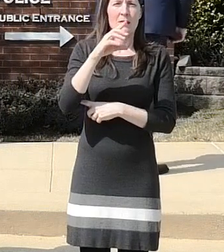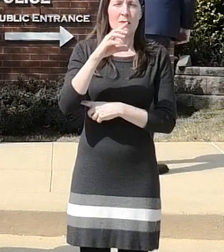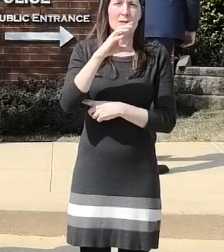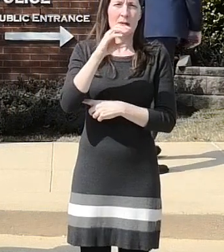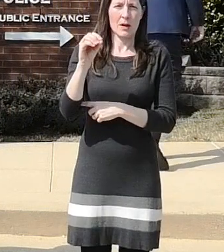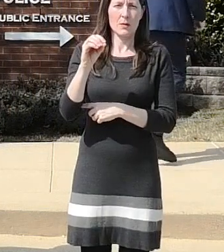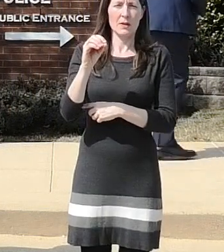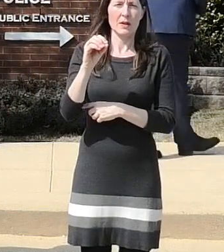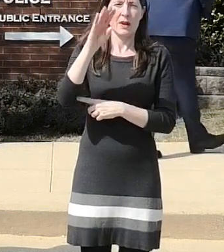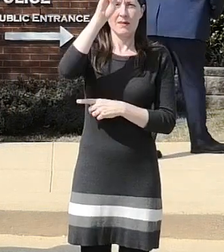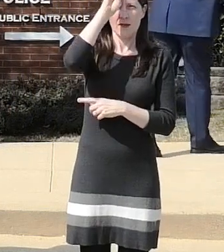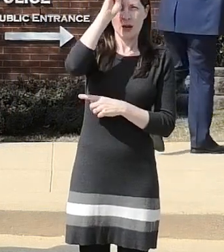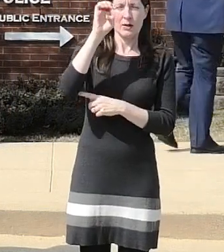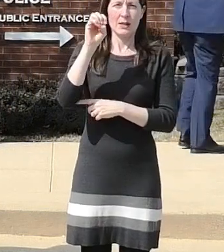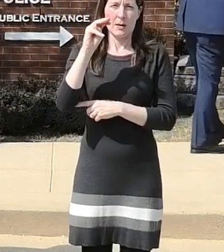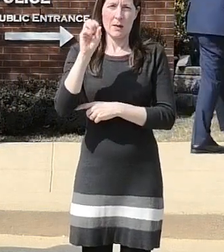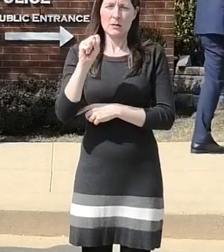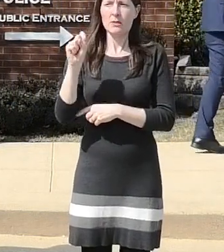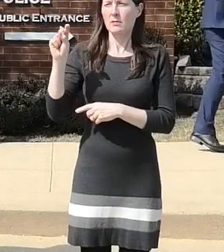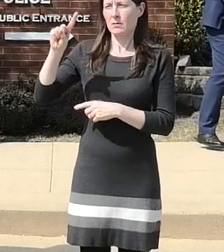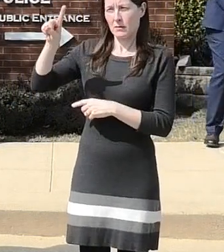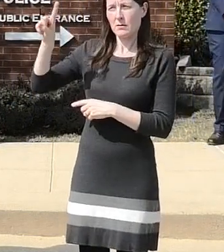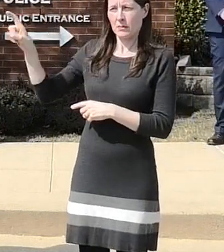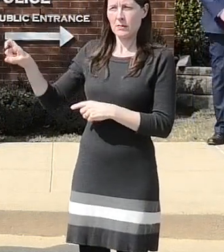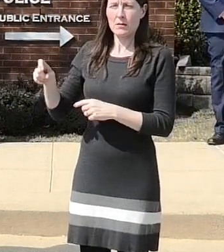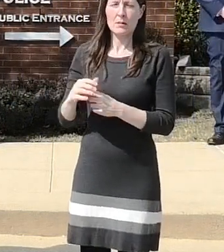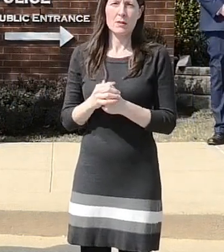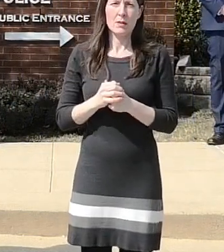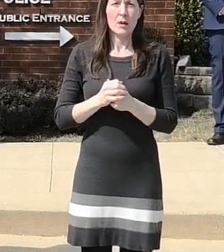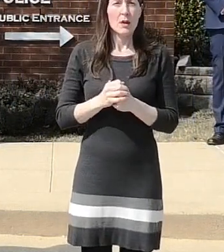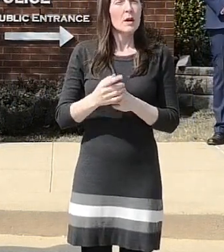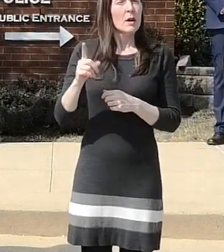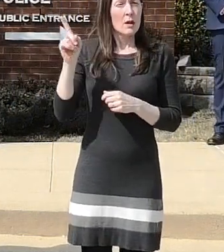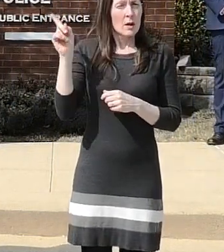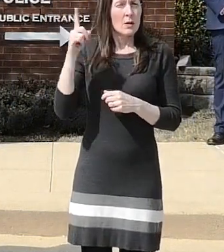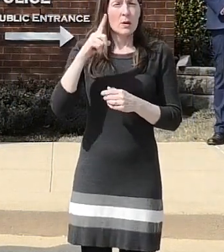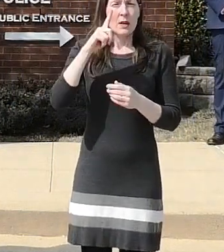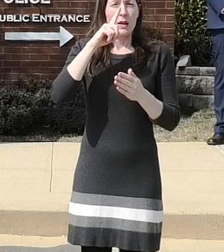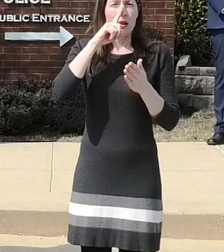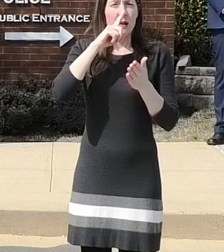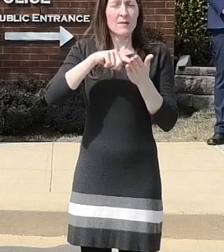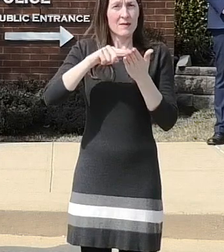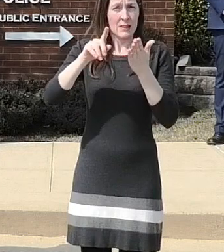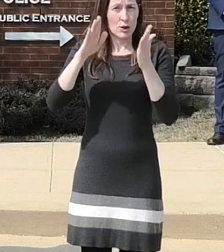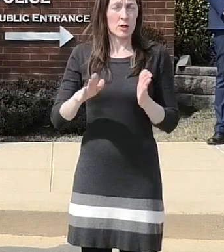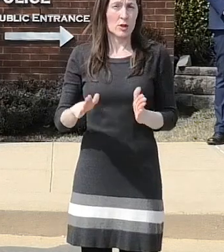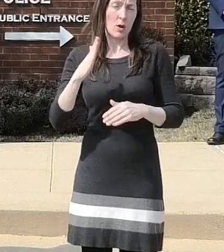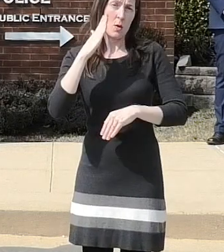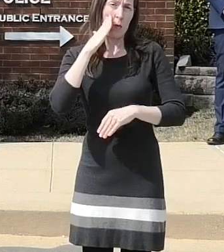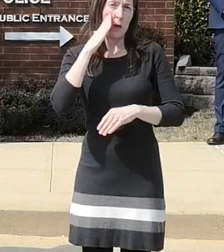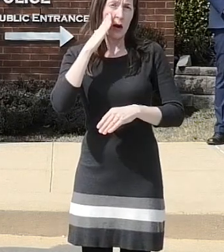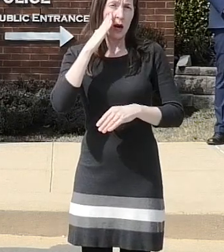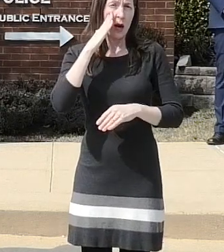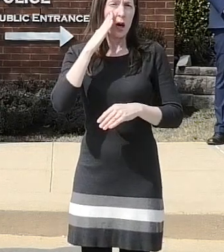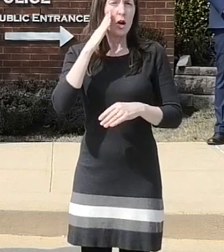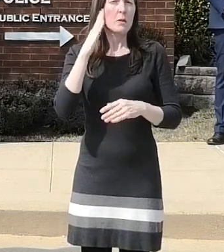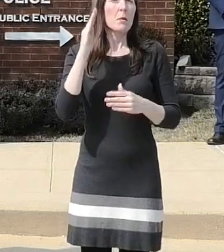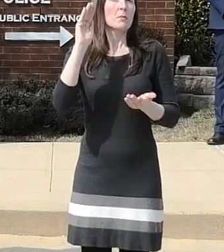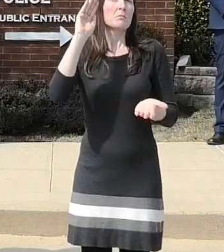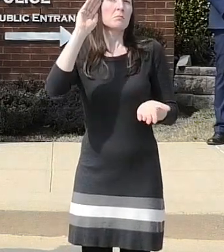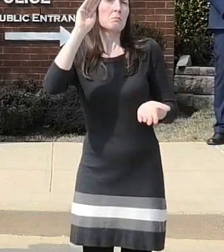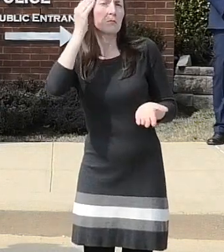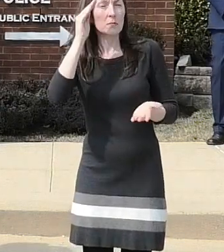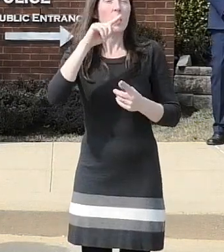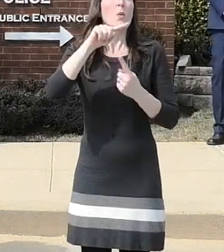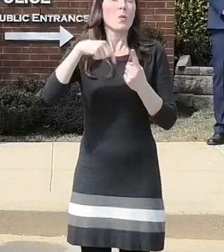you know where okay so what i can